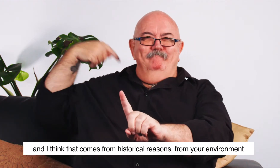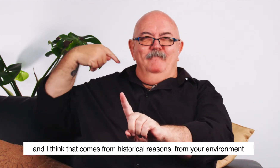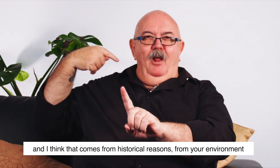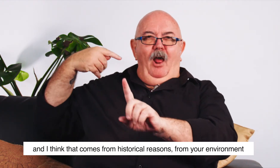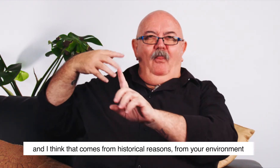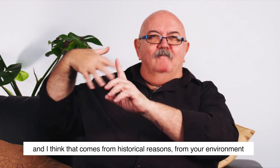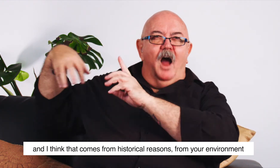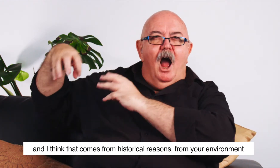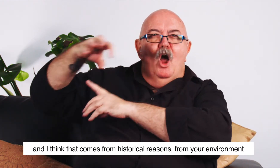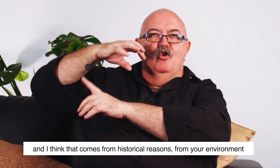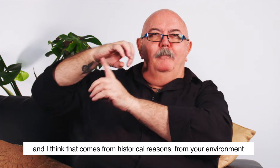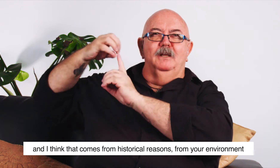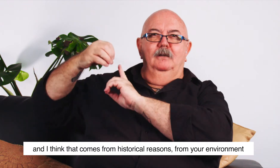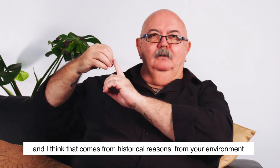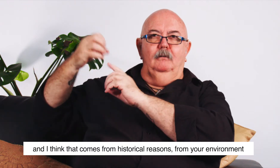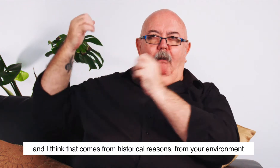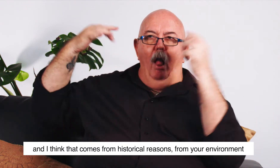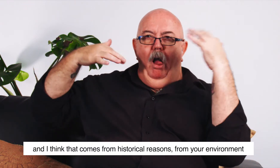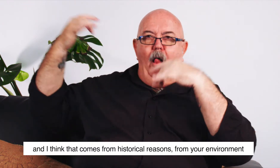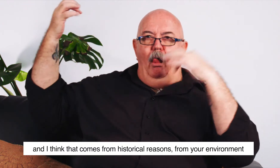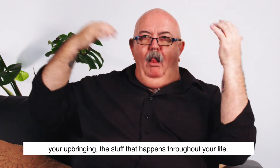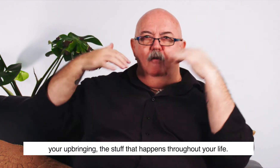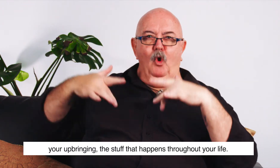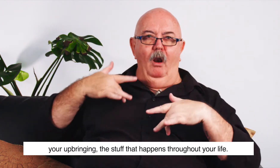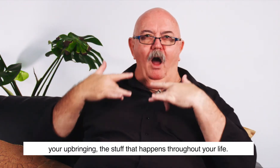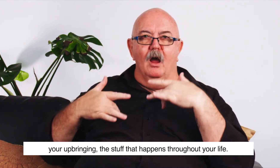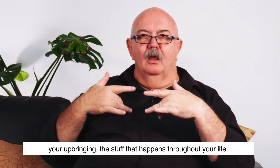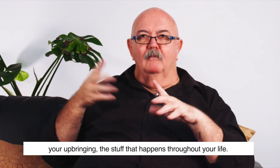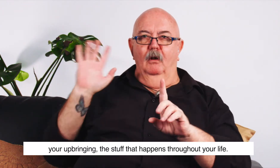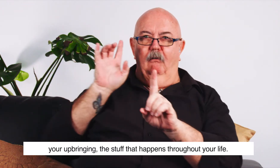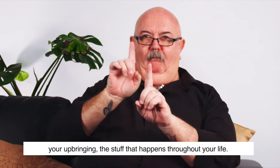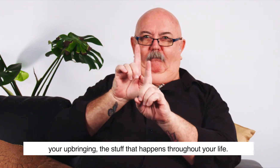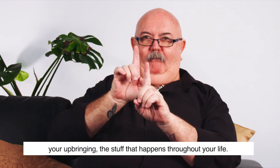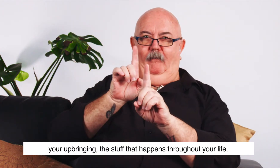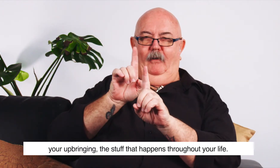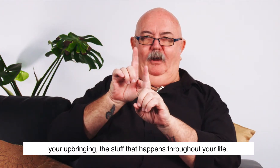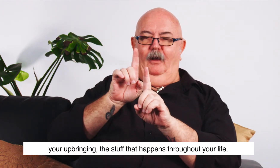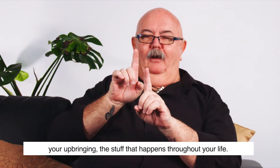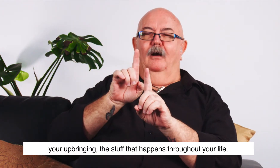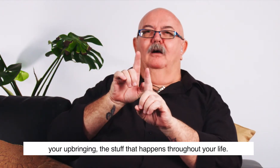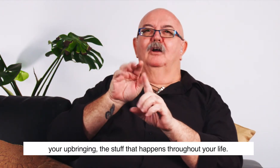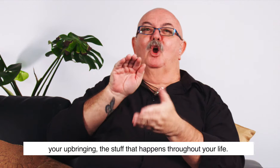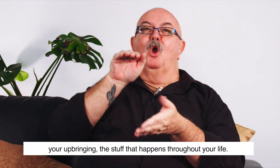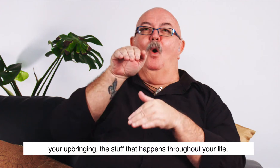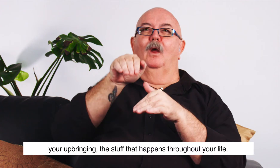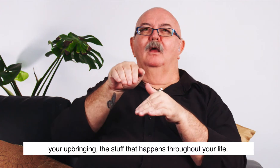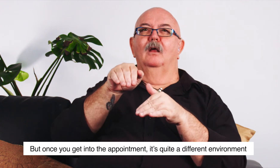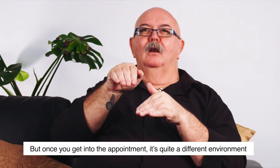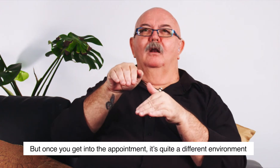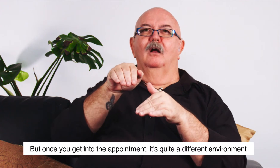back from historical reasons, your environment, your upbringing, the stuff that sort of happened throughout your life, but once